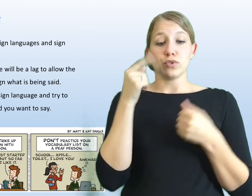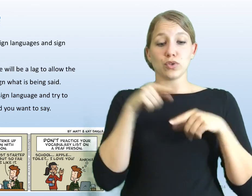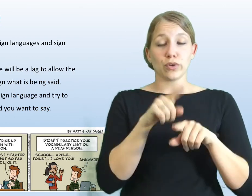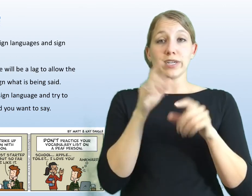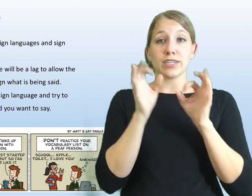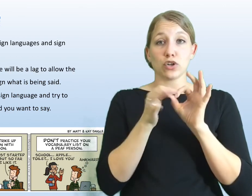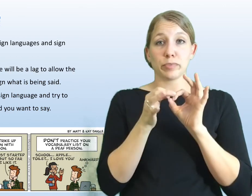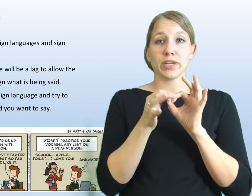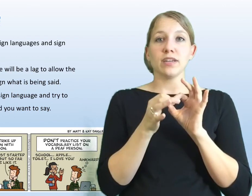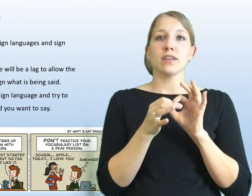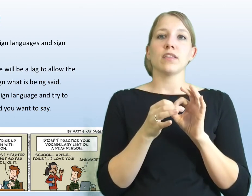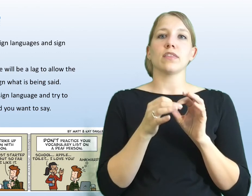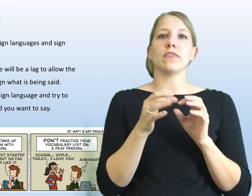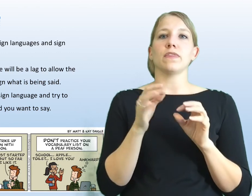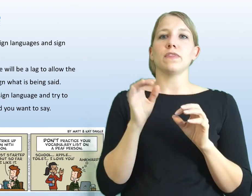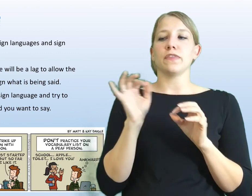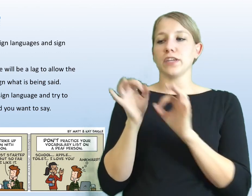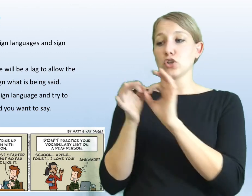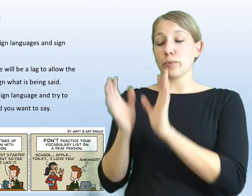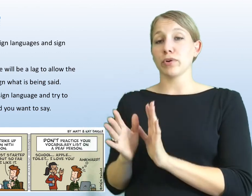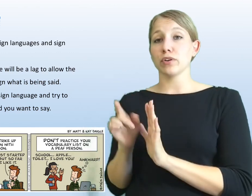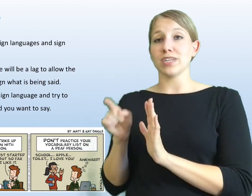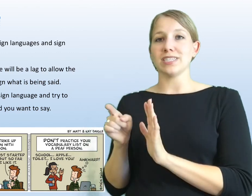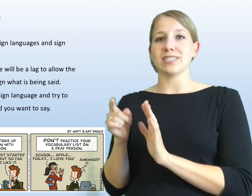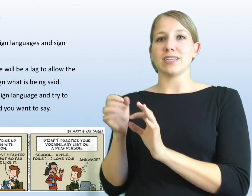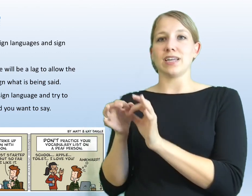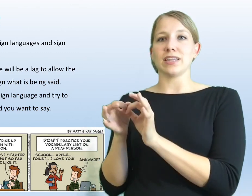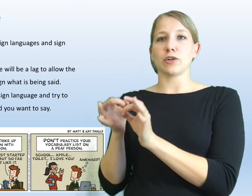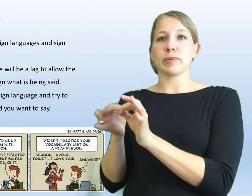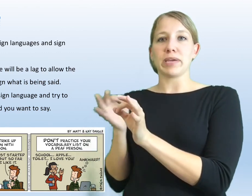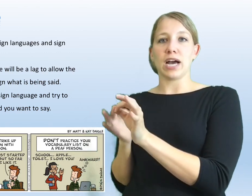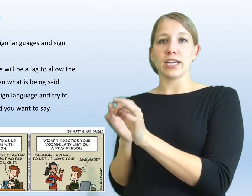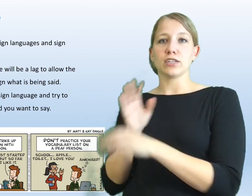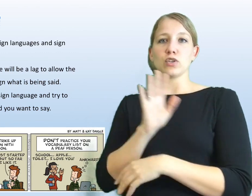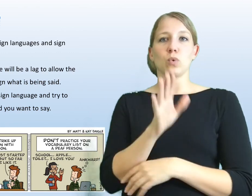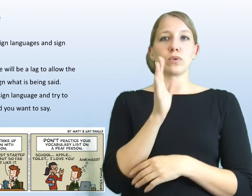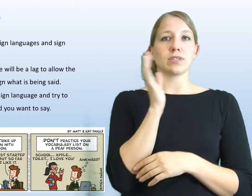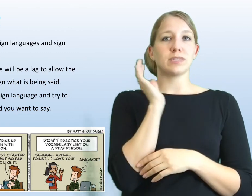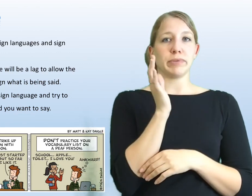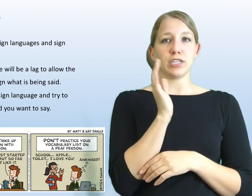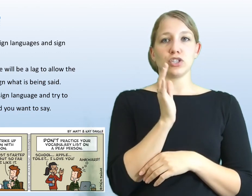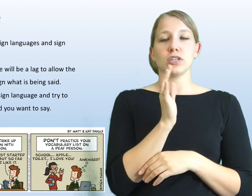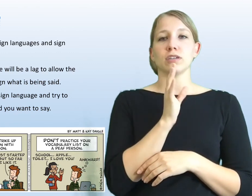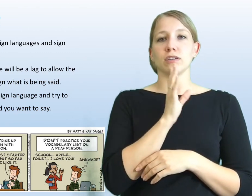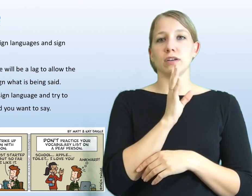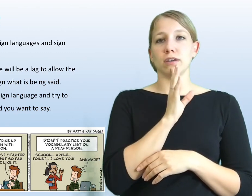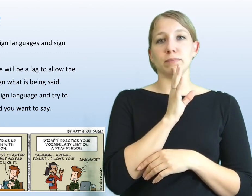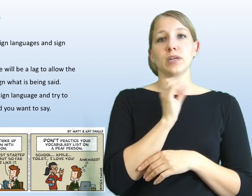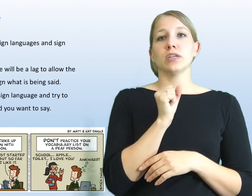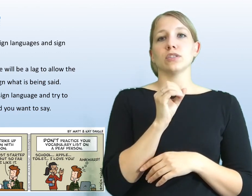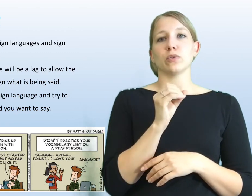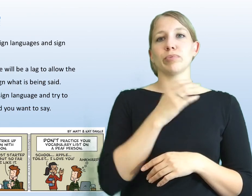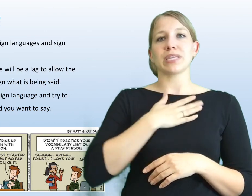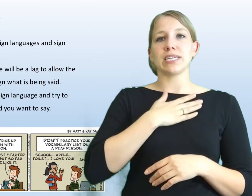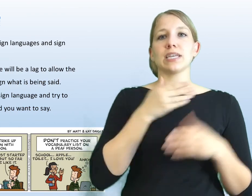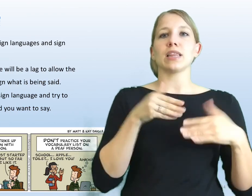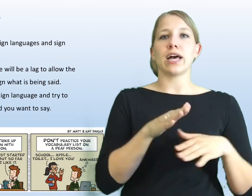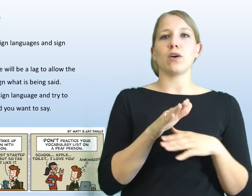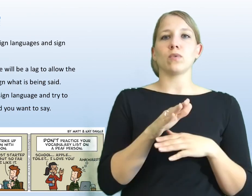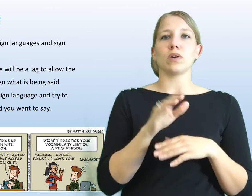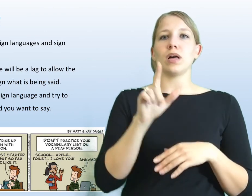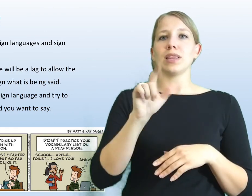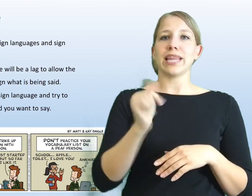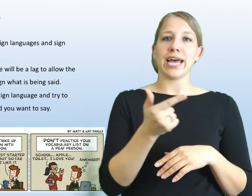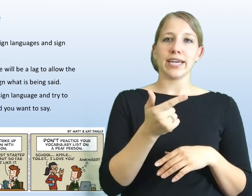during interpreting, that the interpreter is a little bit behind your speech. So please